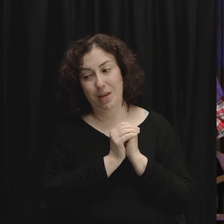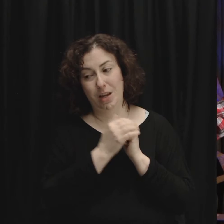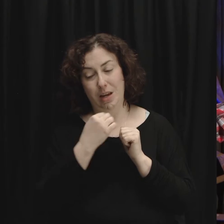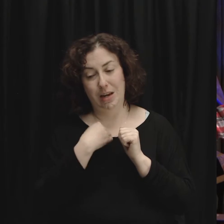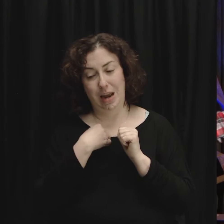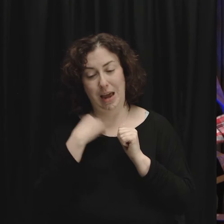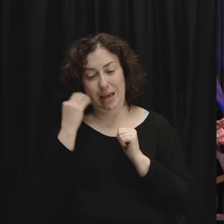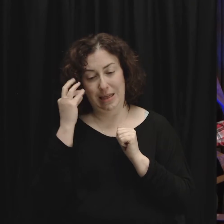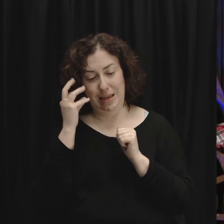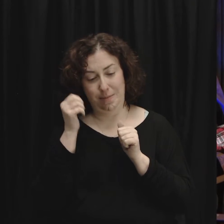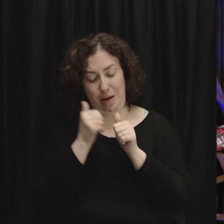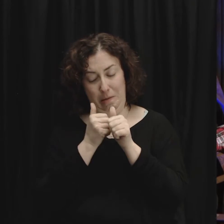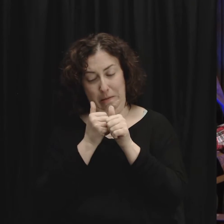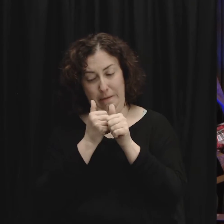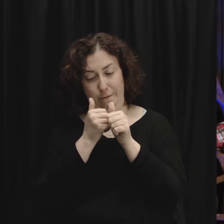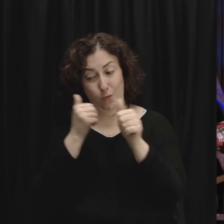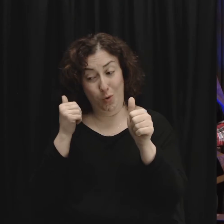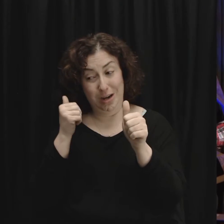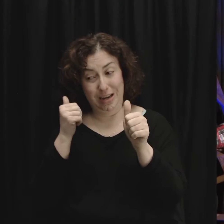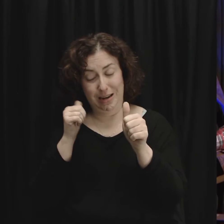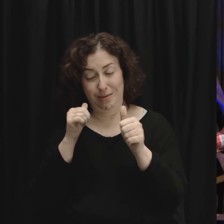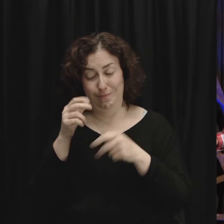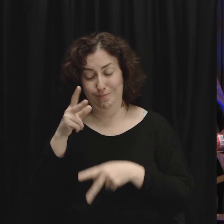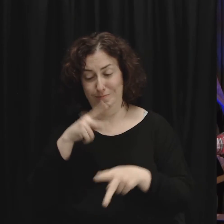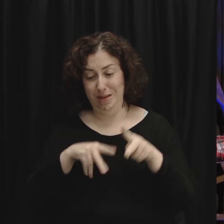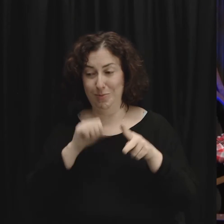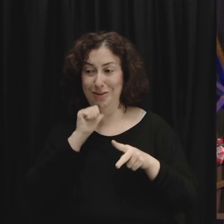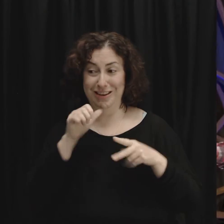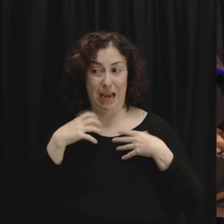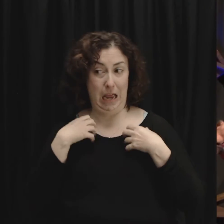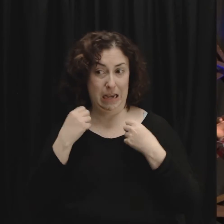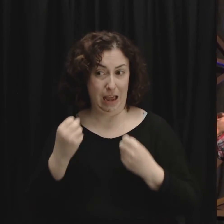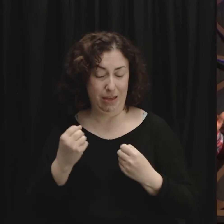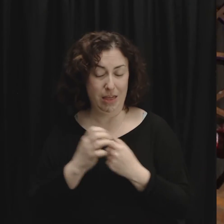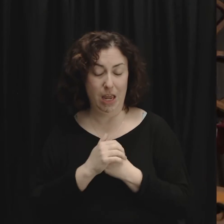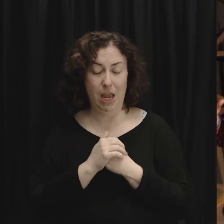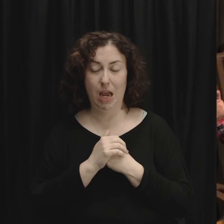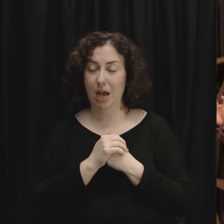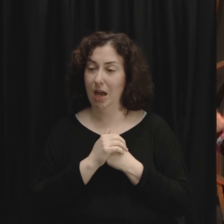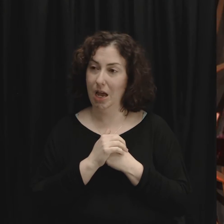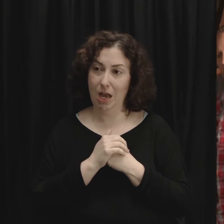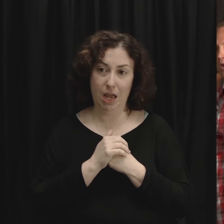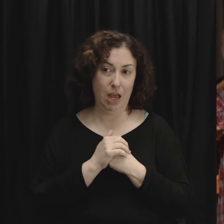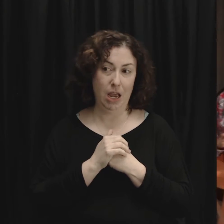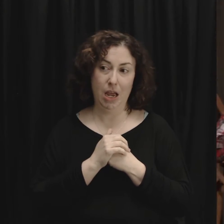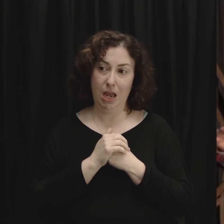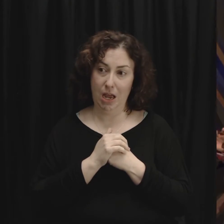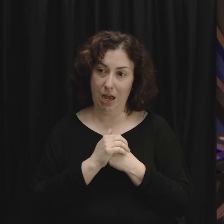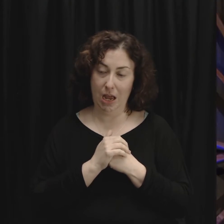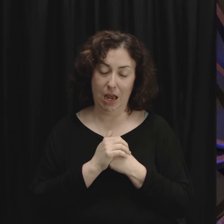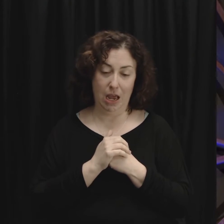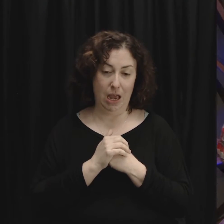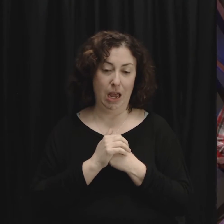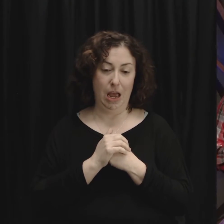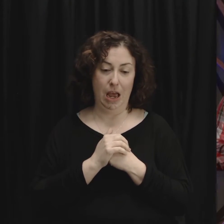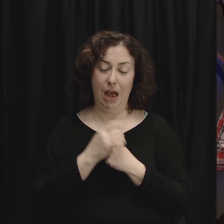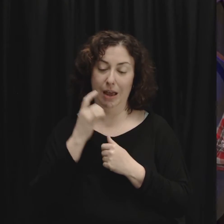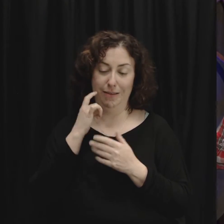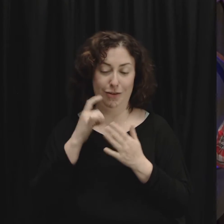avoiding unhealthy people I I've just found that I have a just low tolerance a very low